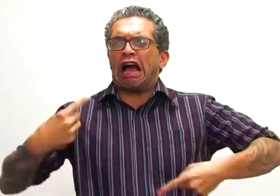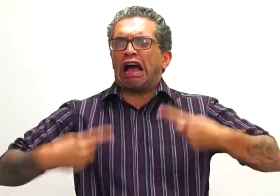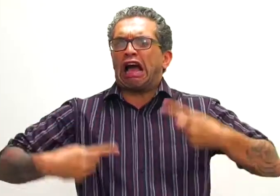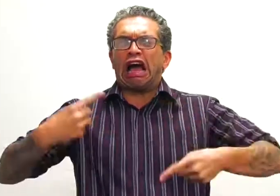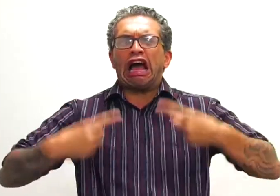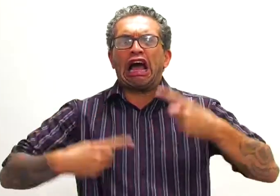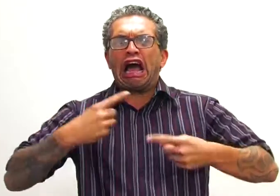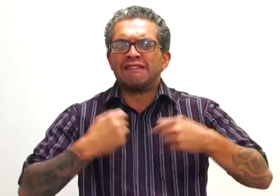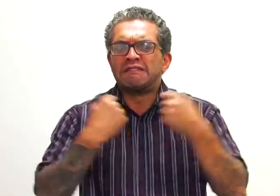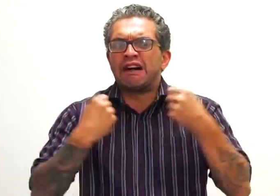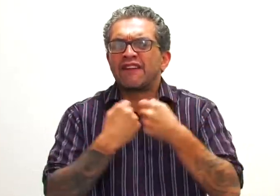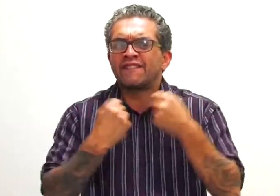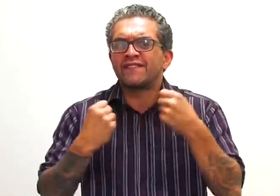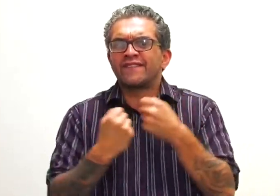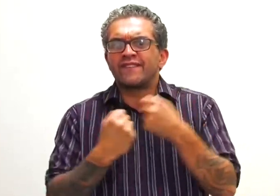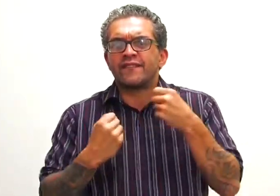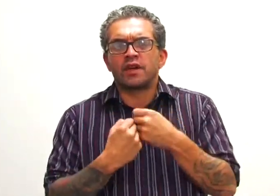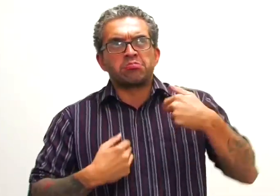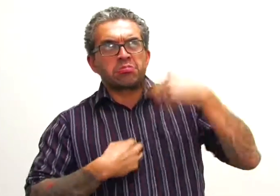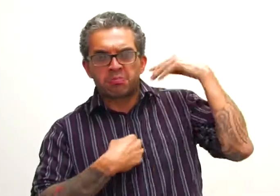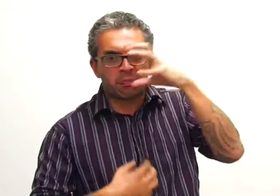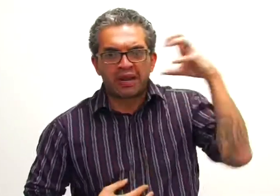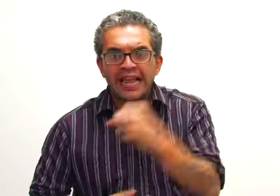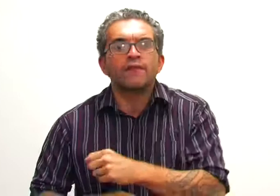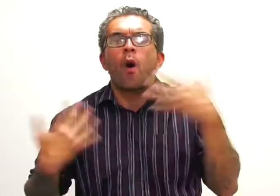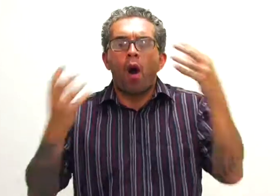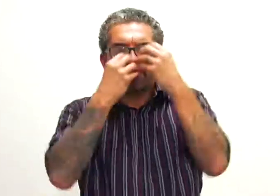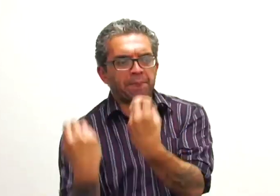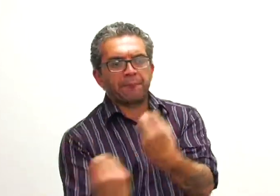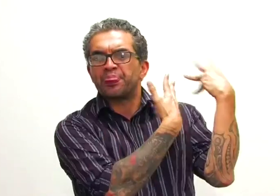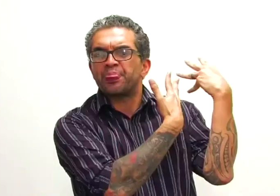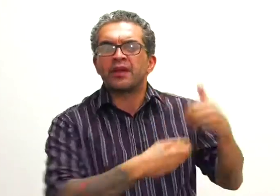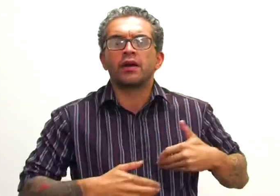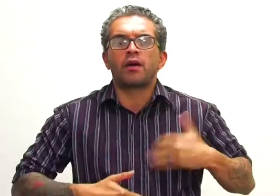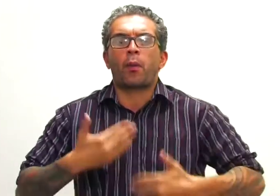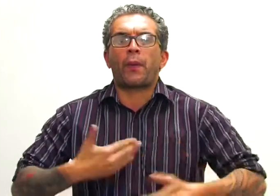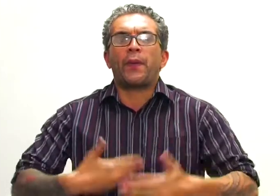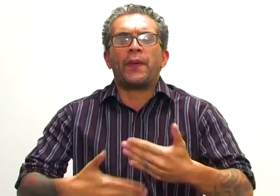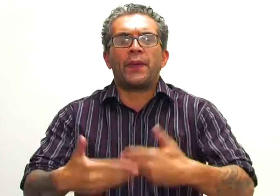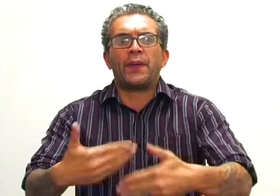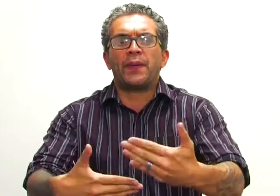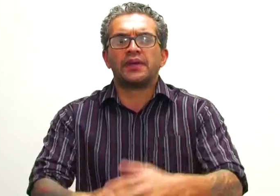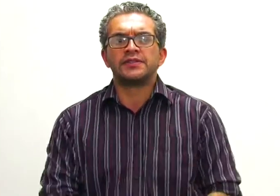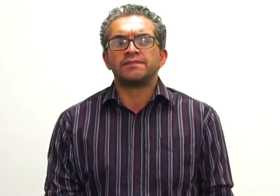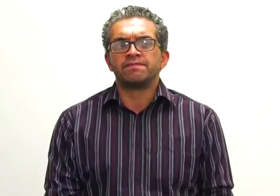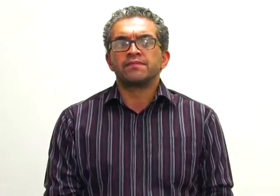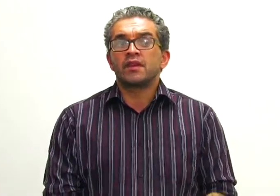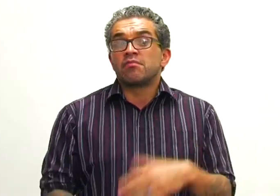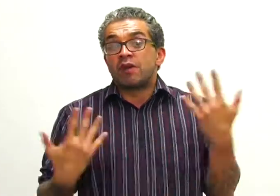They argued and argued and fought and argued about what their beliefs were from the past. They weren't really keen going